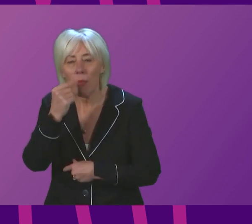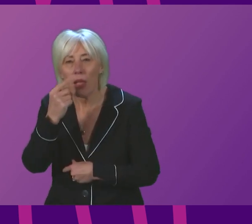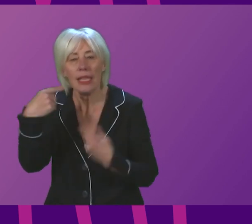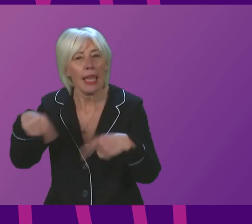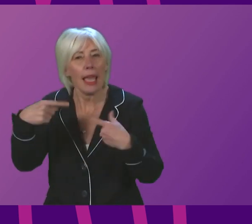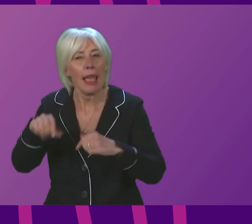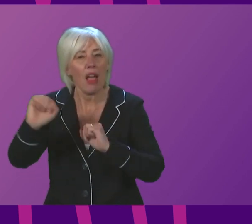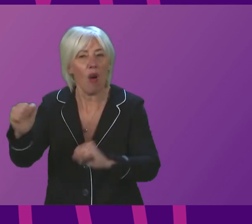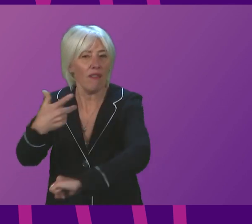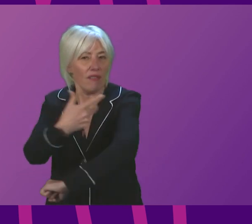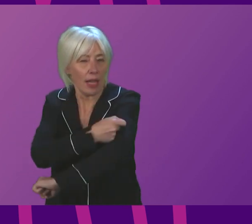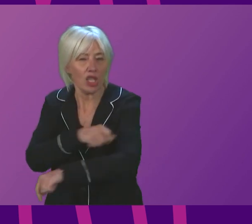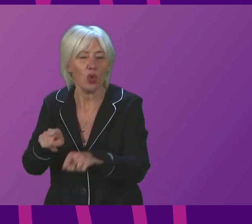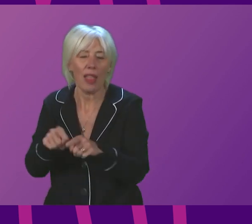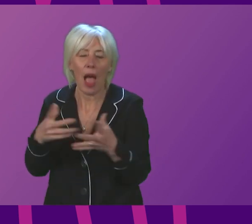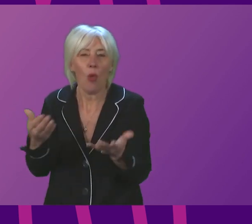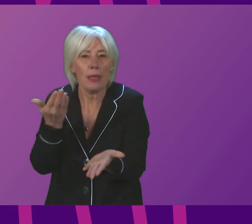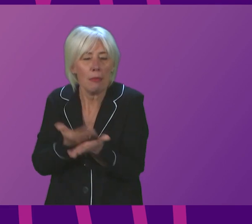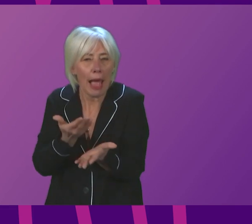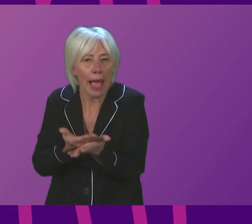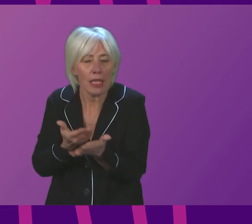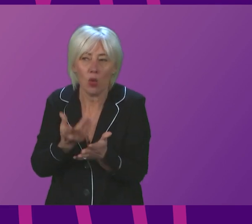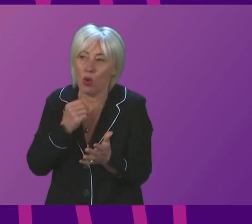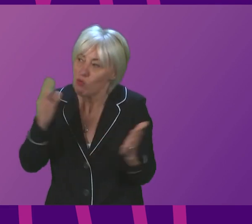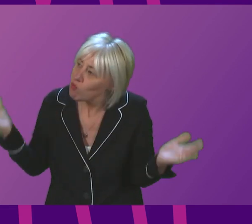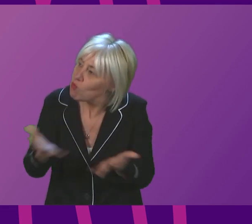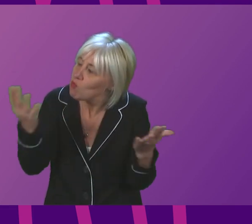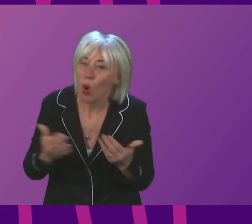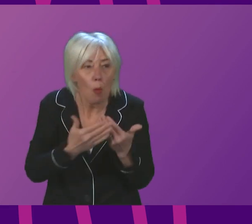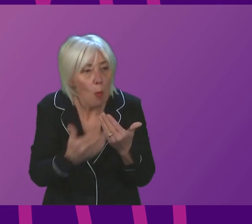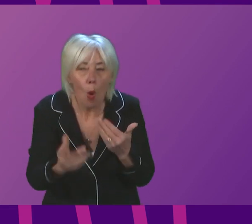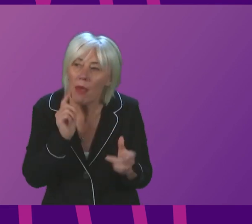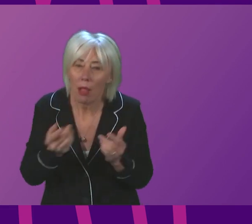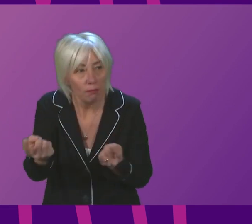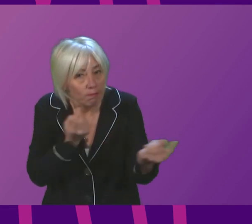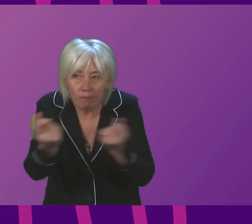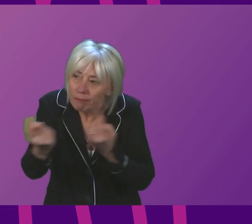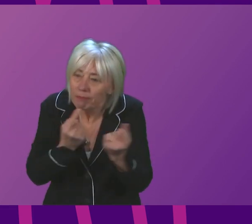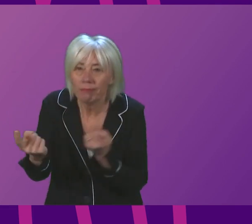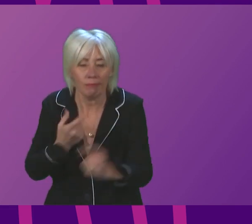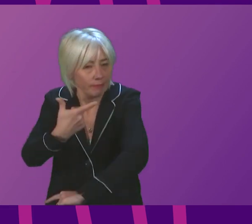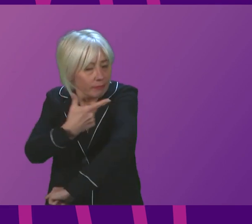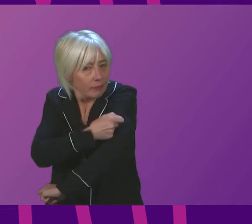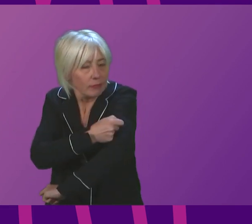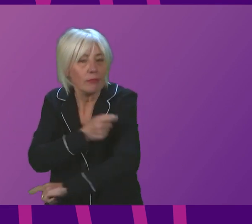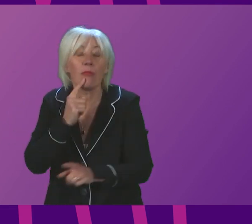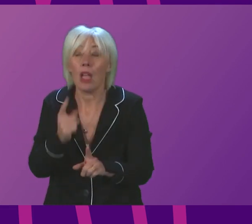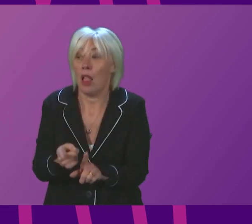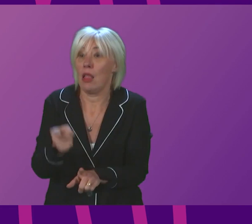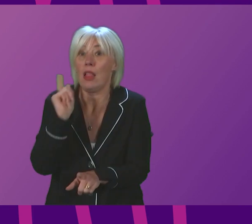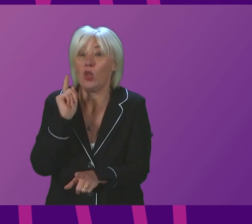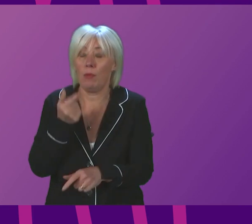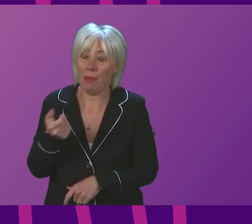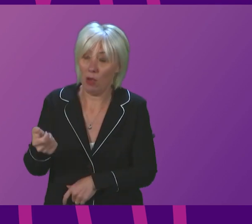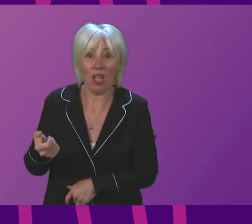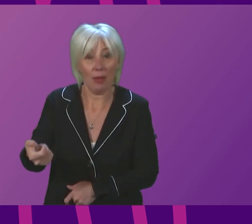also working to increase demand by encouraging even more people to take up the offer of vaccine. In the past week, therefore, text